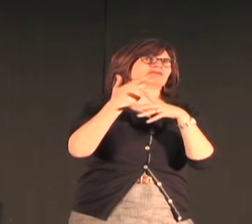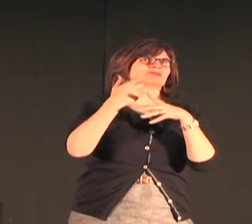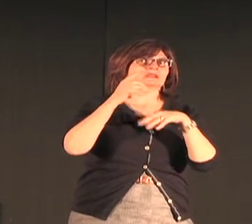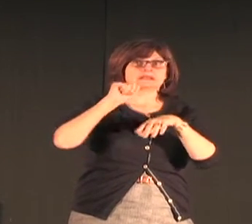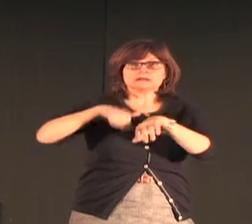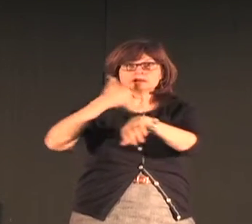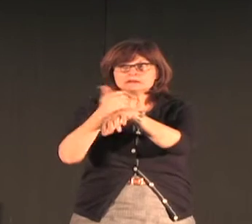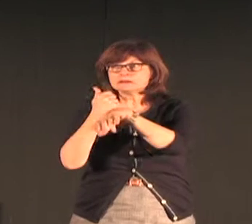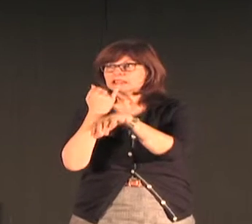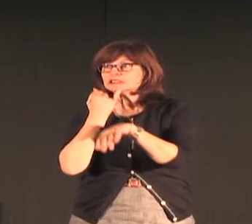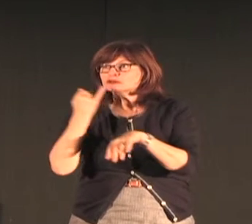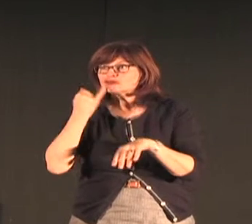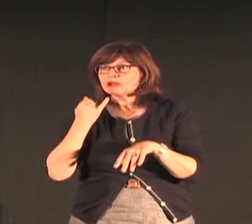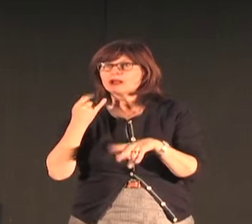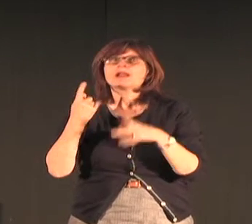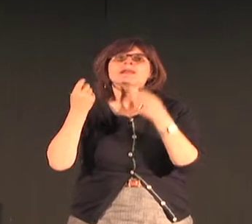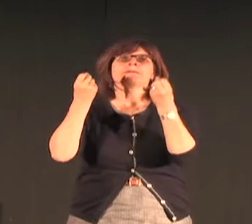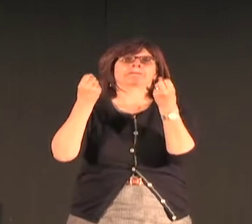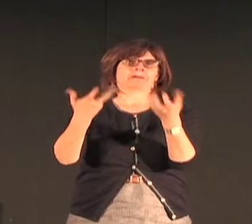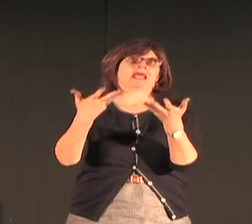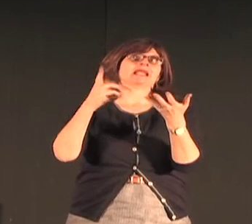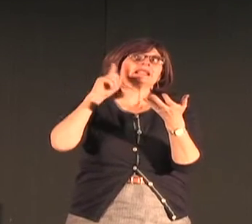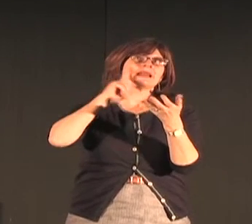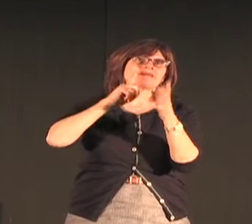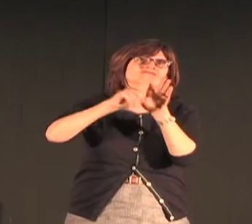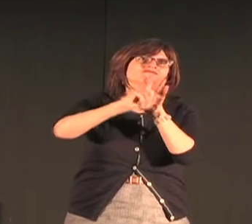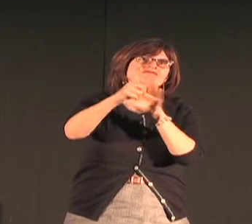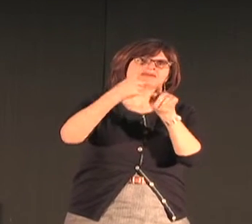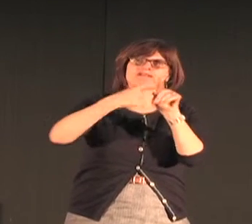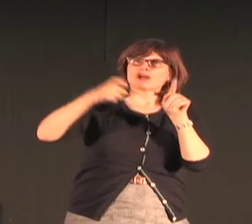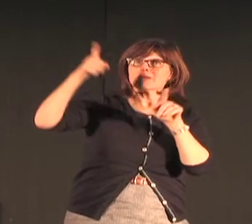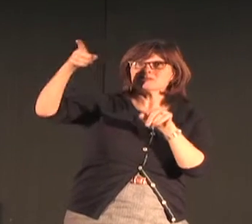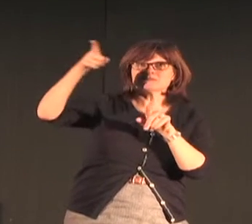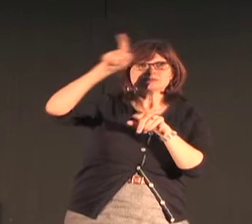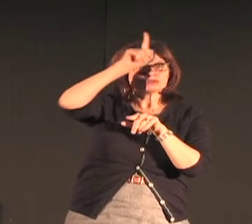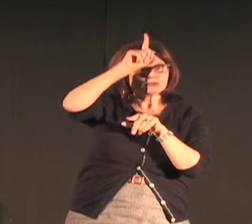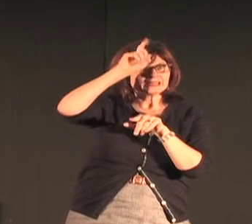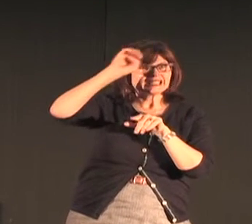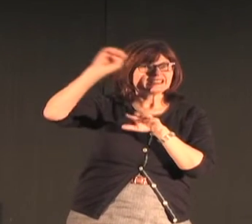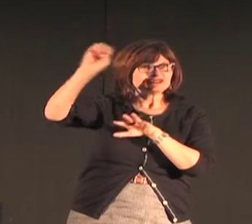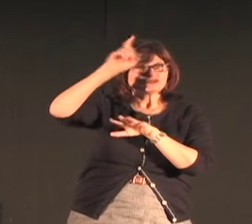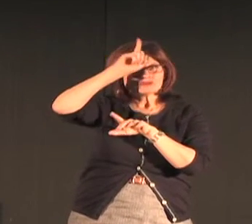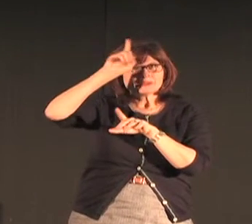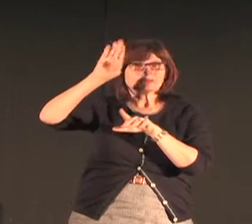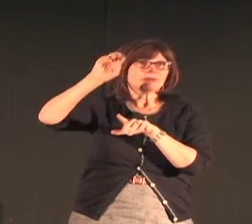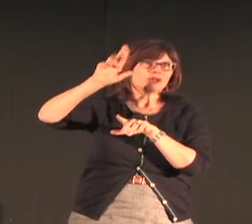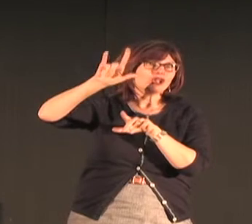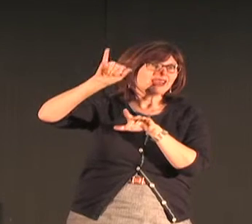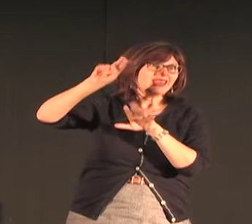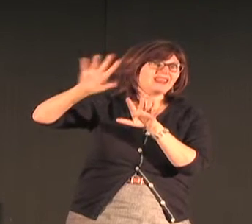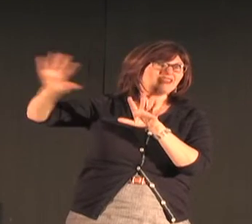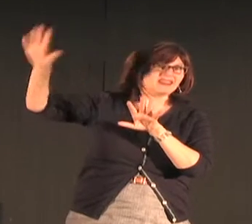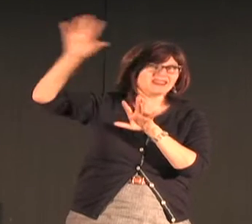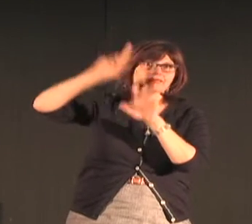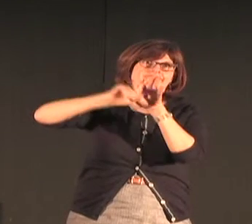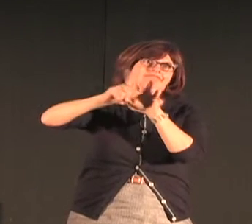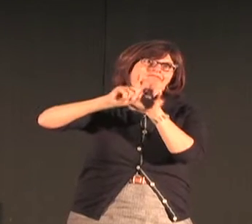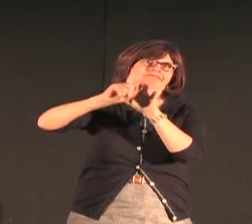people represent people who have moved to Israel from many, many different countries. Sometimes they were people who left